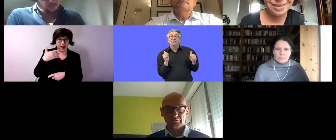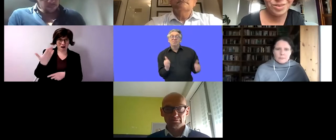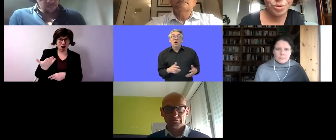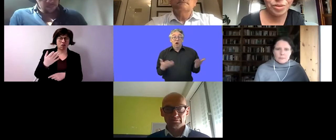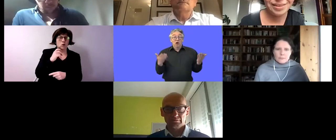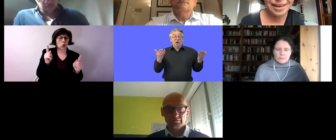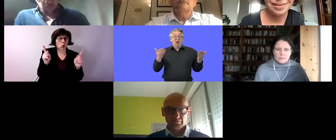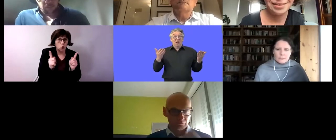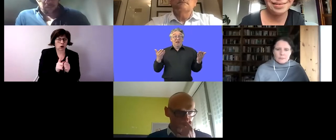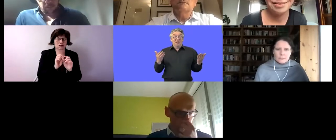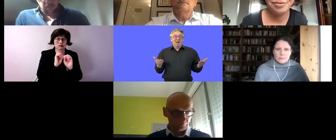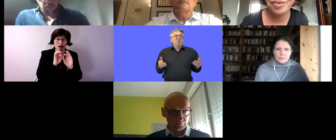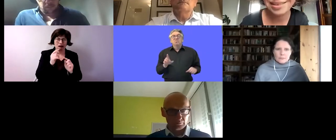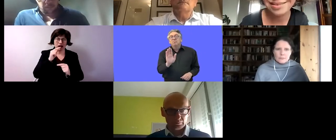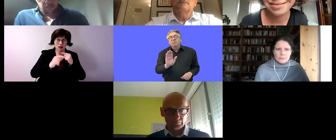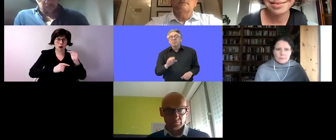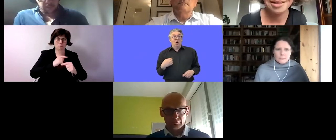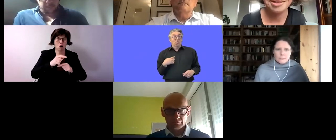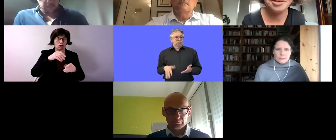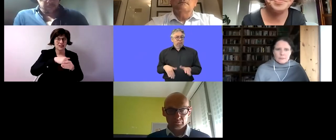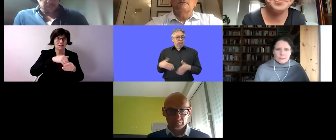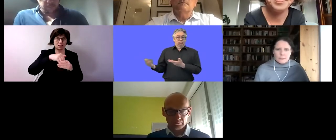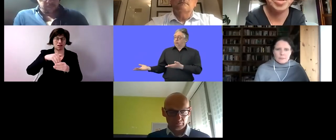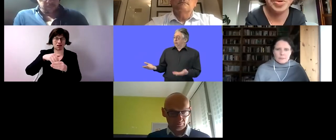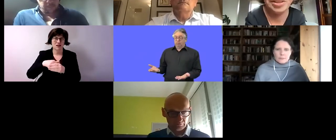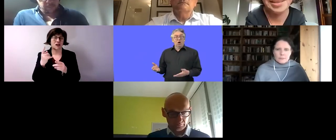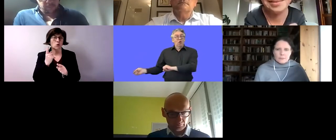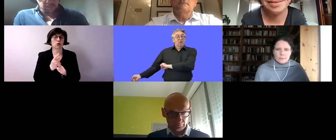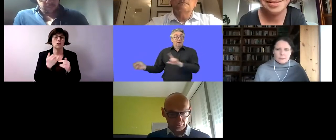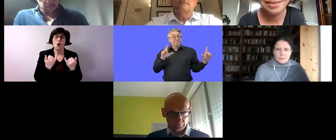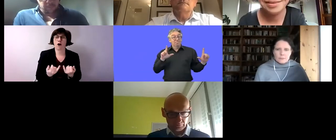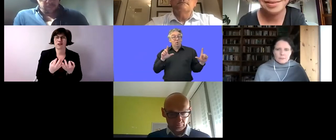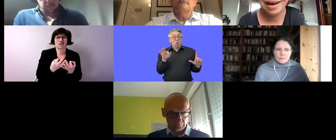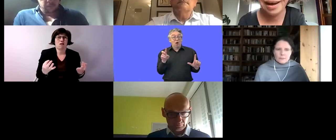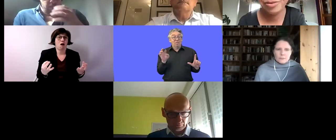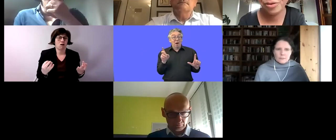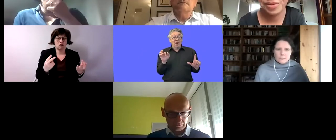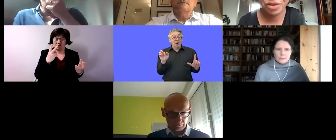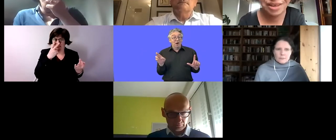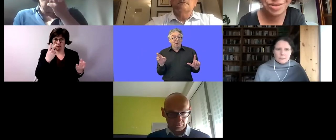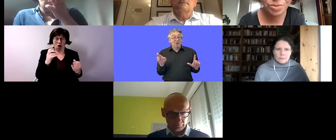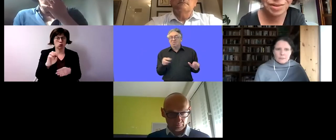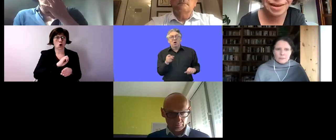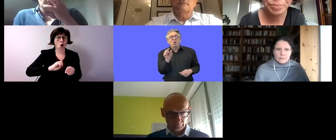floor to muster wolfmeier maybe briefly a few